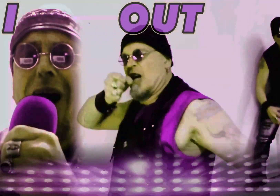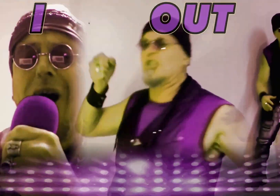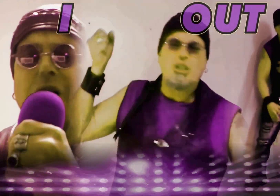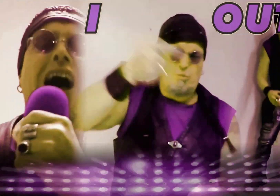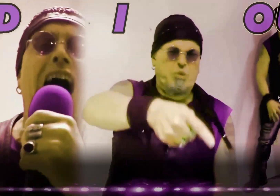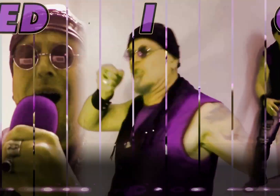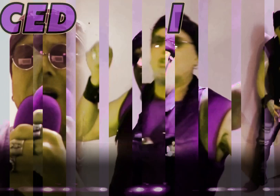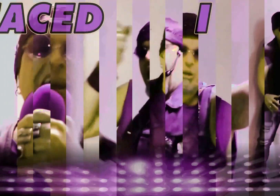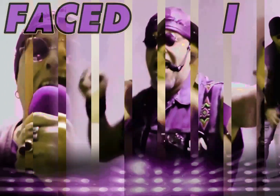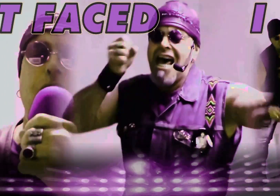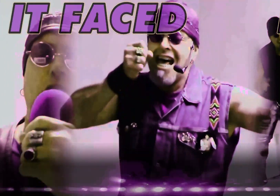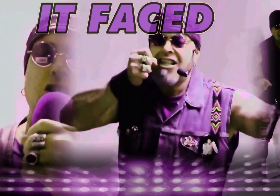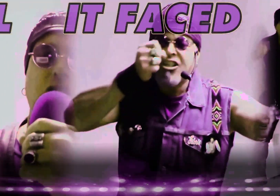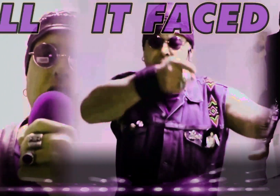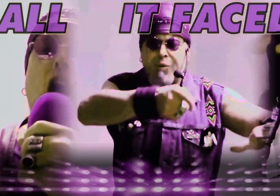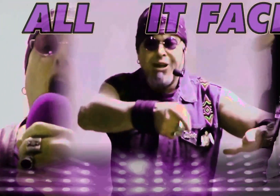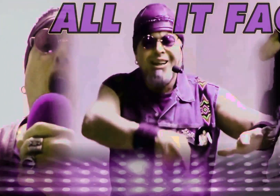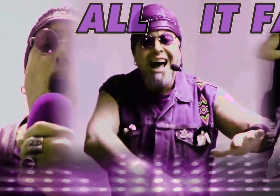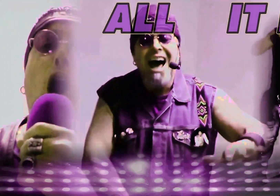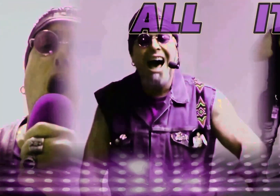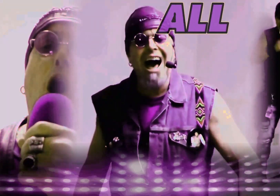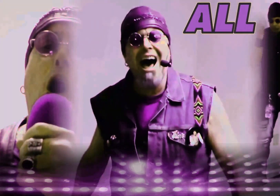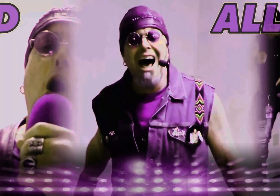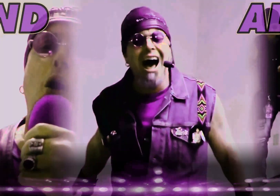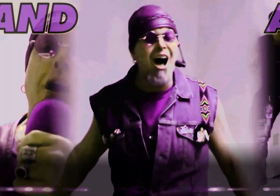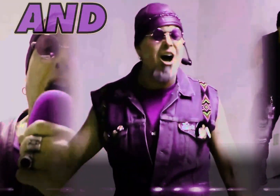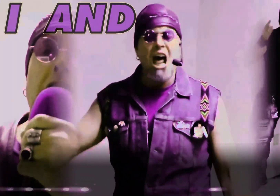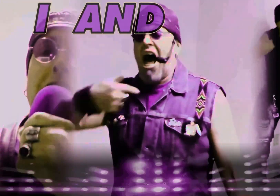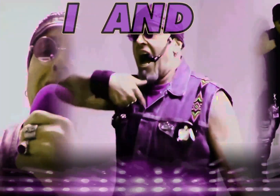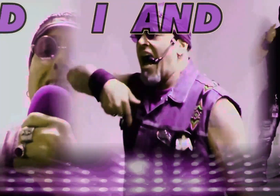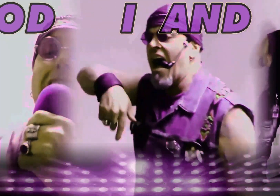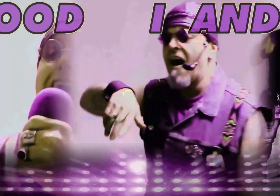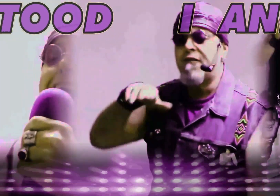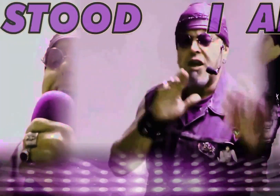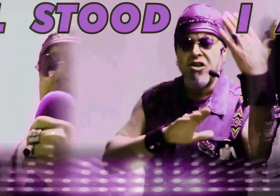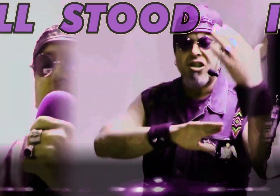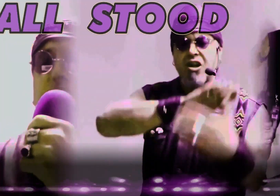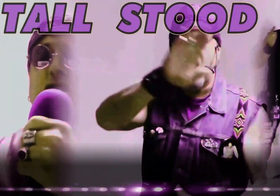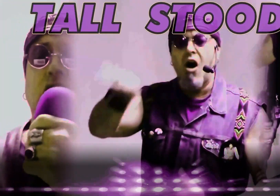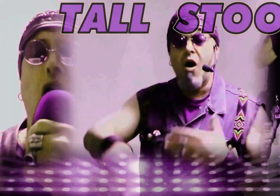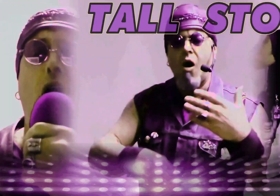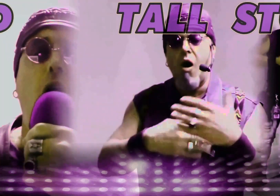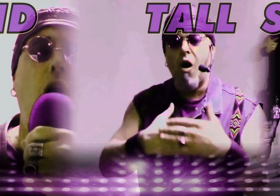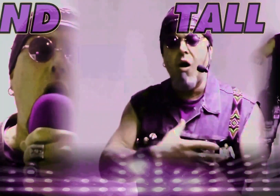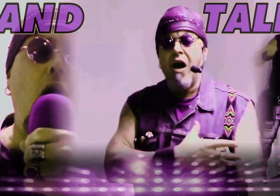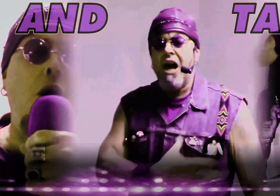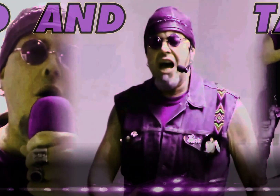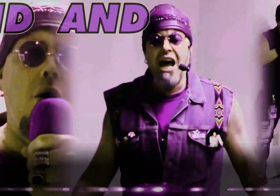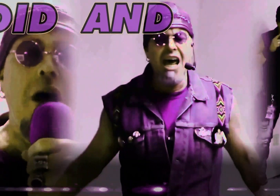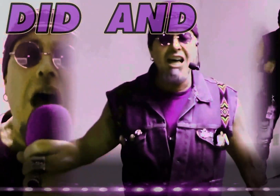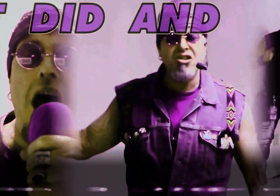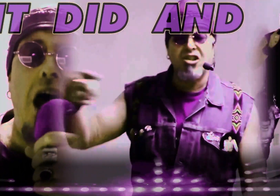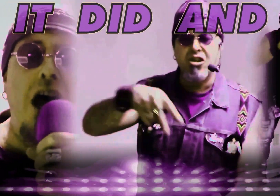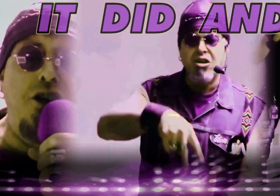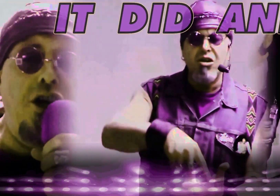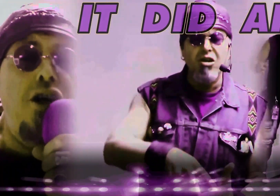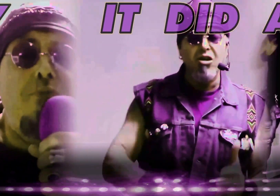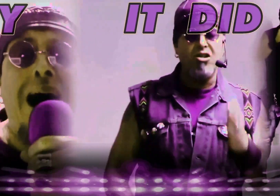I faced it all And I stood tall Handed it